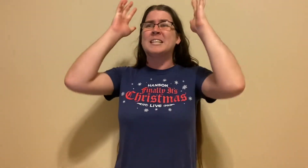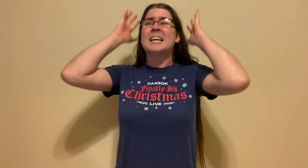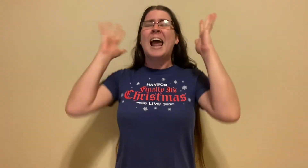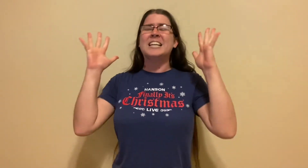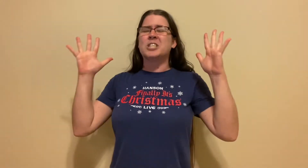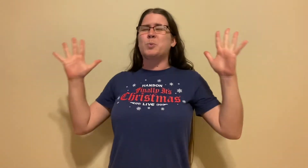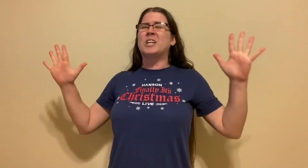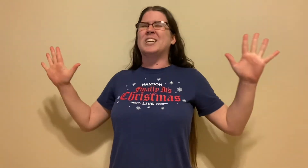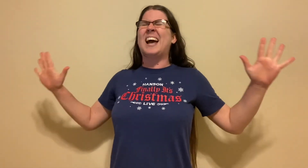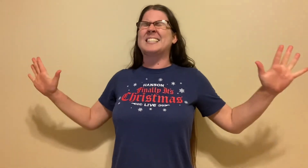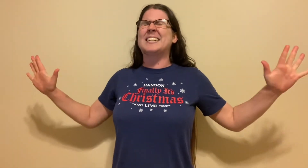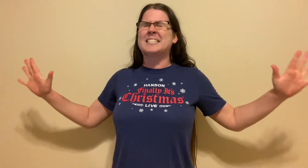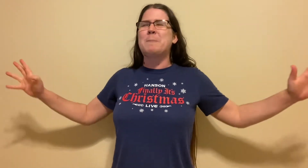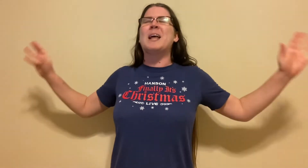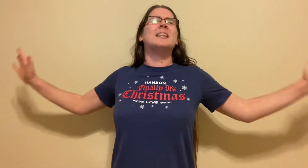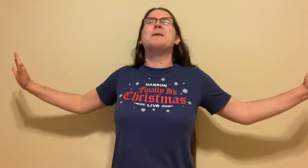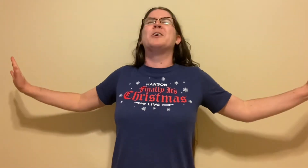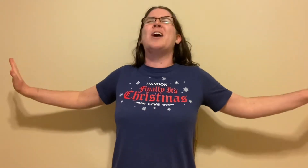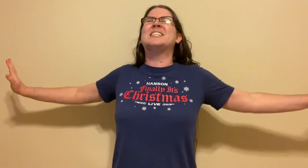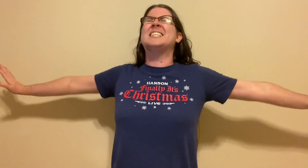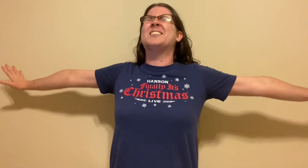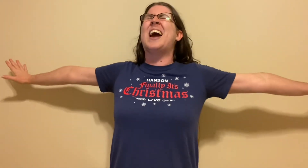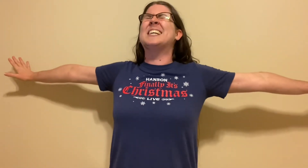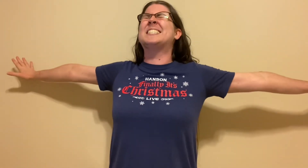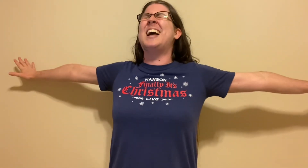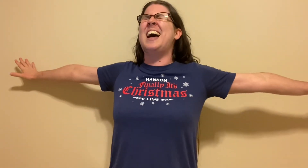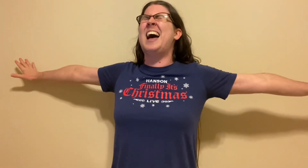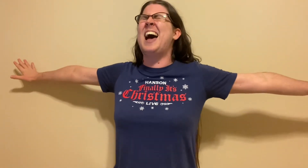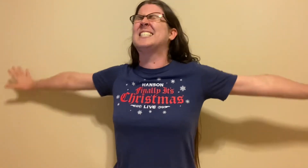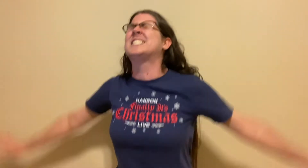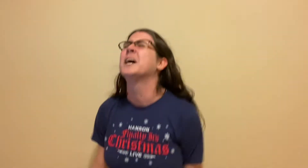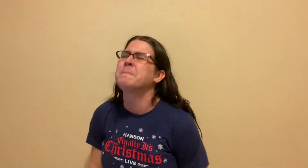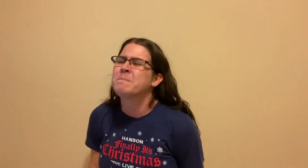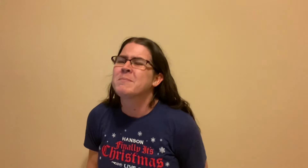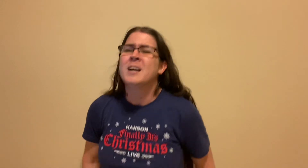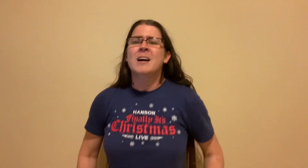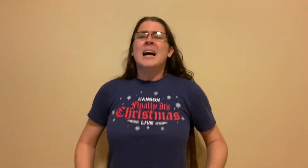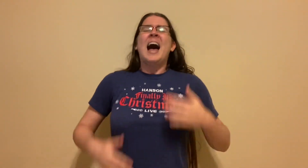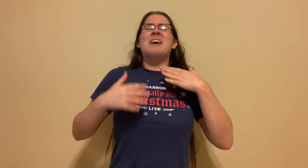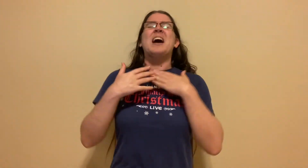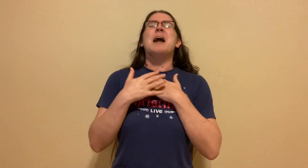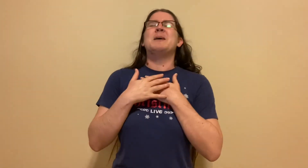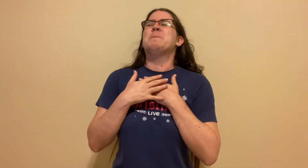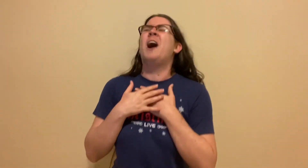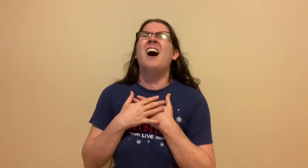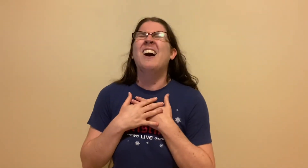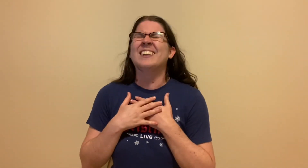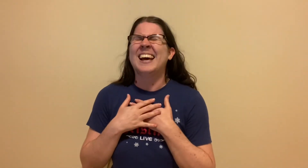angels watching as I sleep and Liberace's greatest for got to know